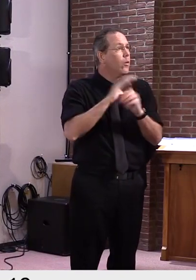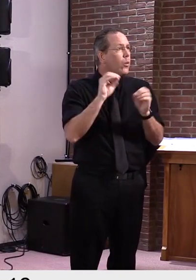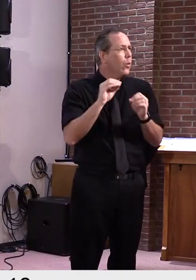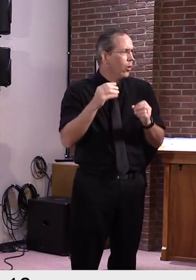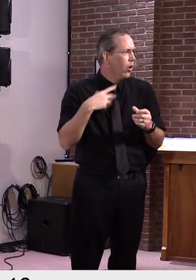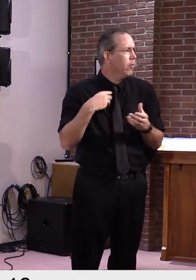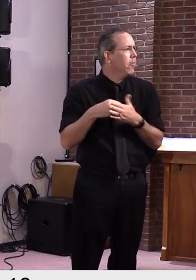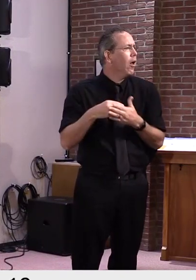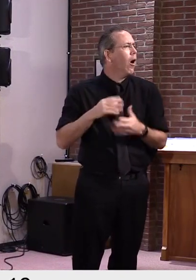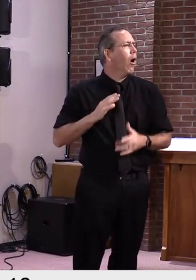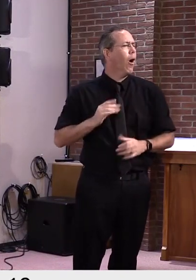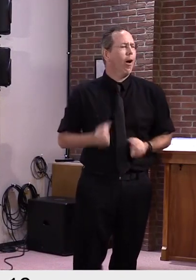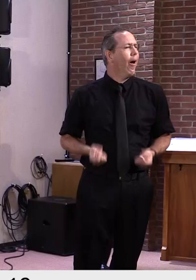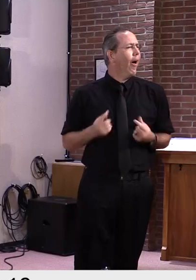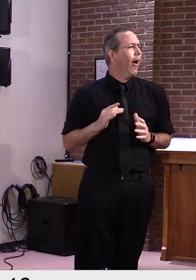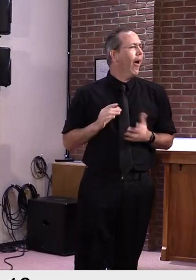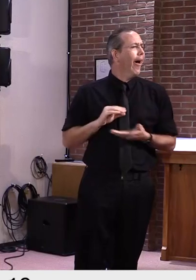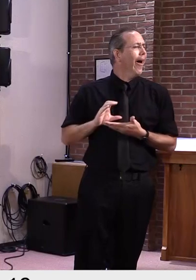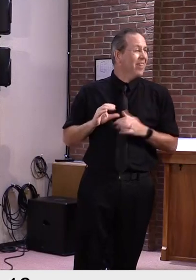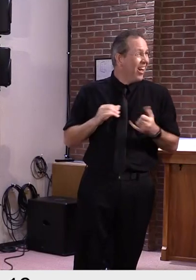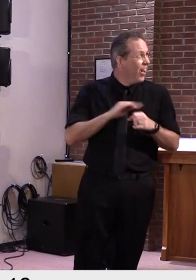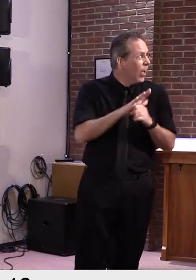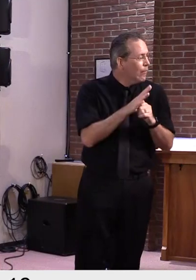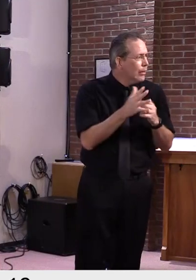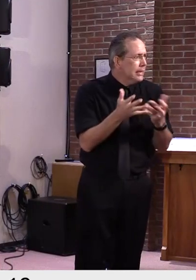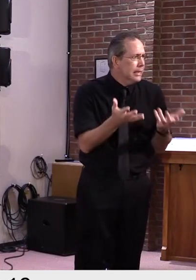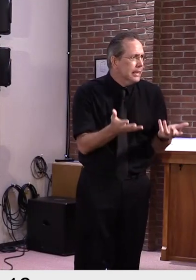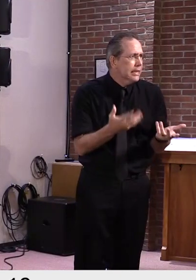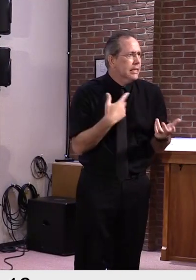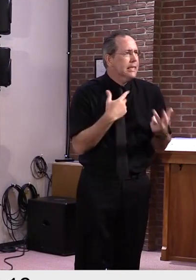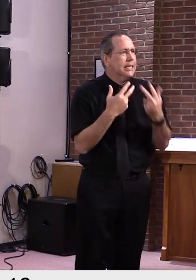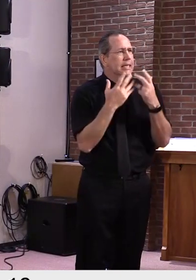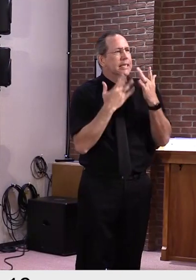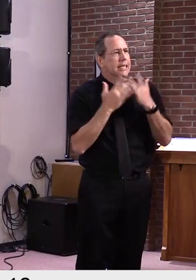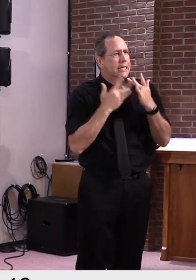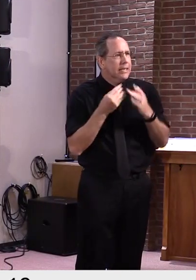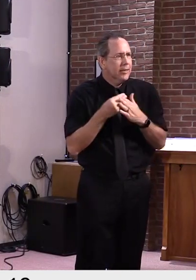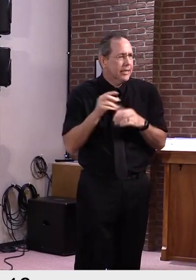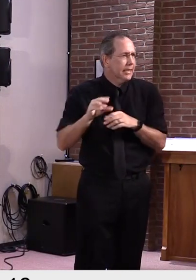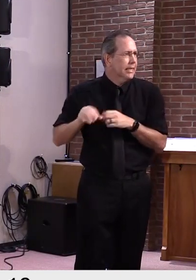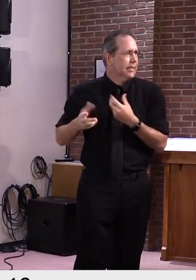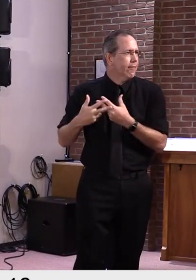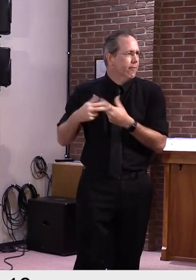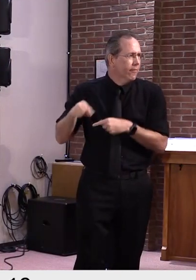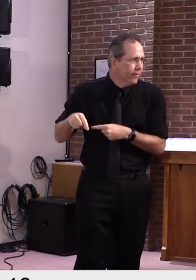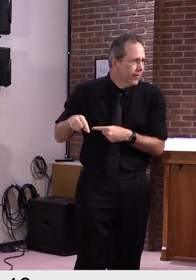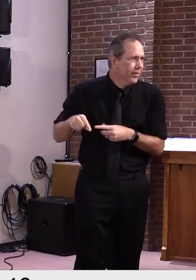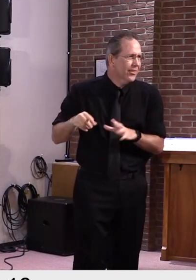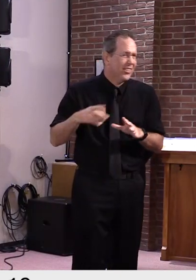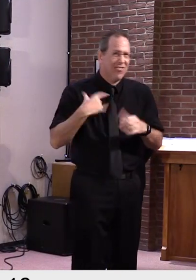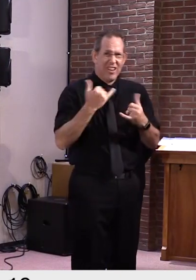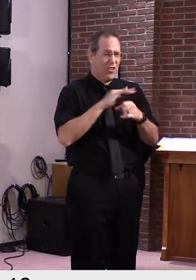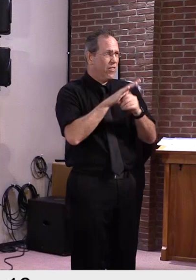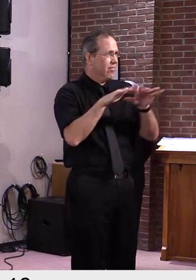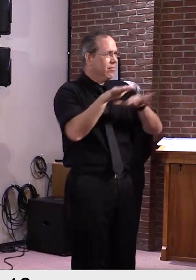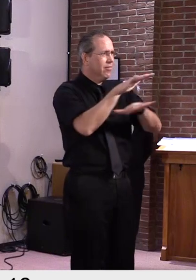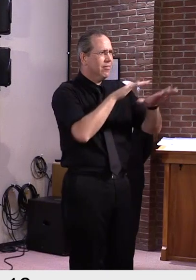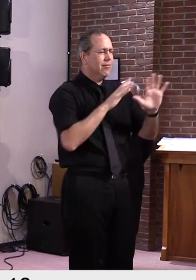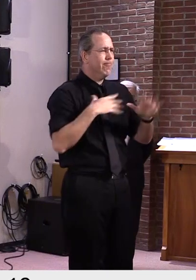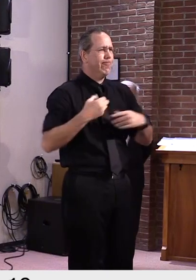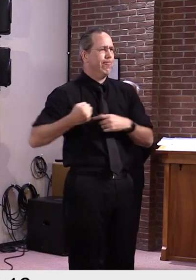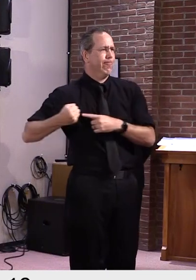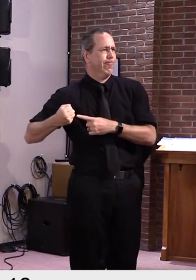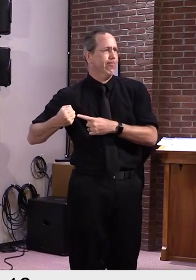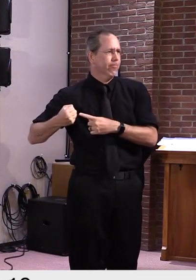probably have been a record in some respects, which is unfortunate. But on the positive side, we had that